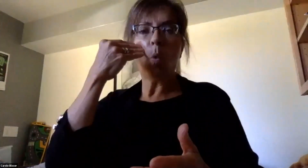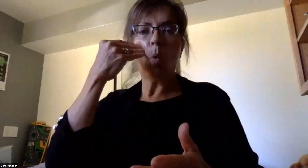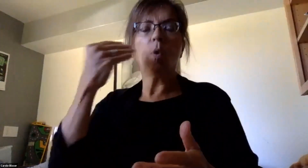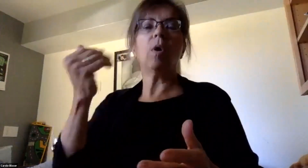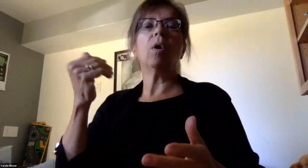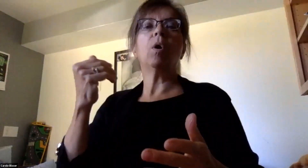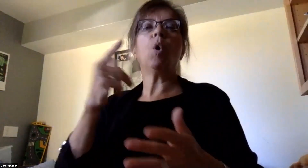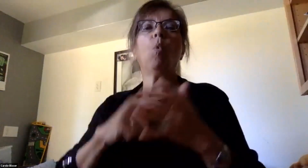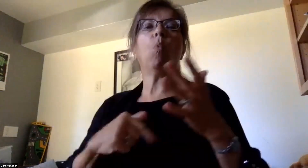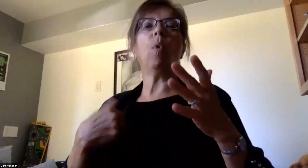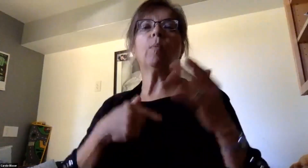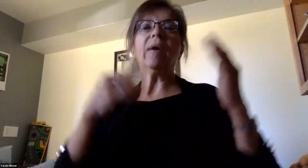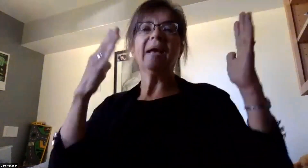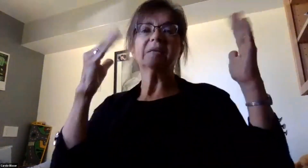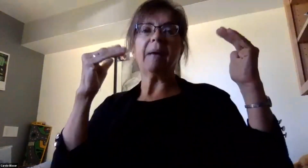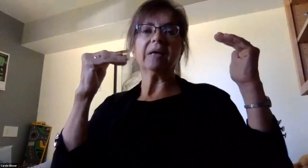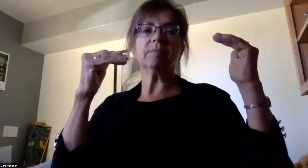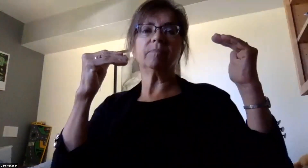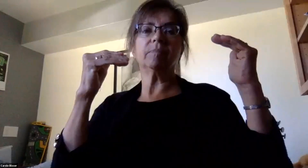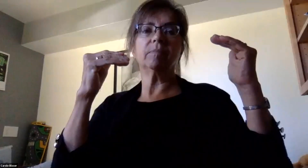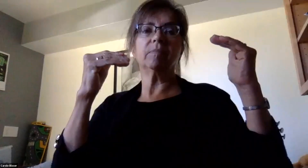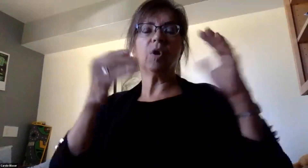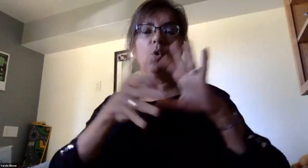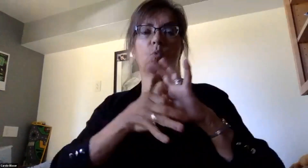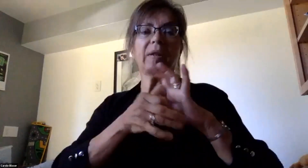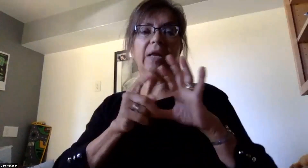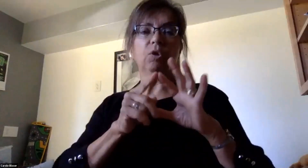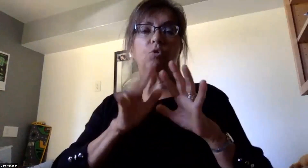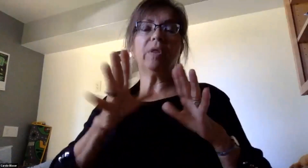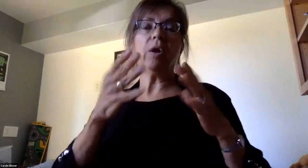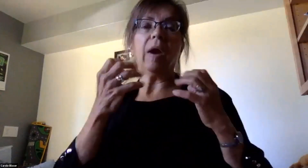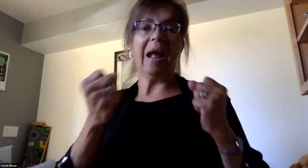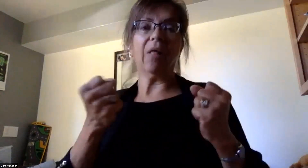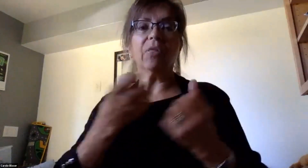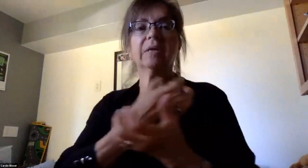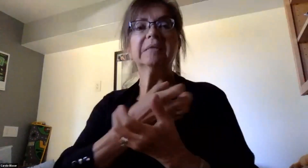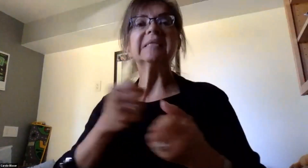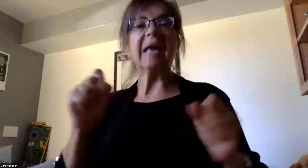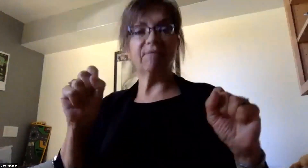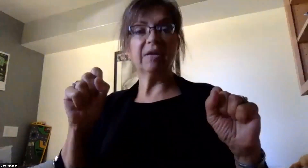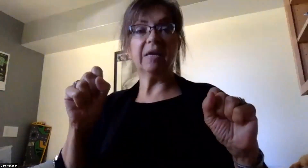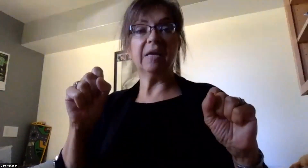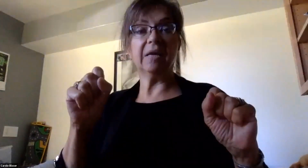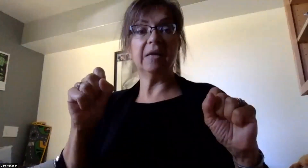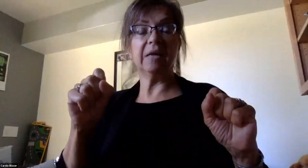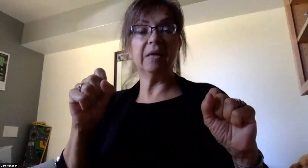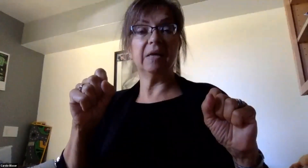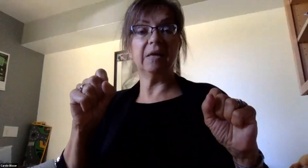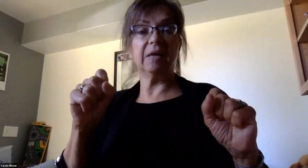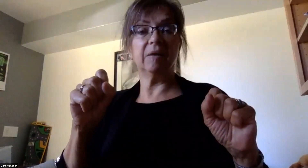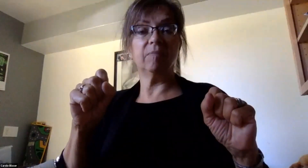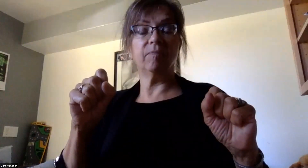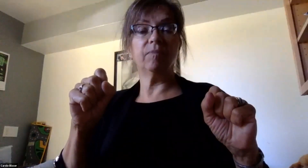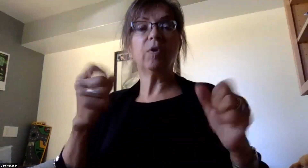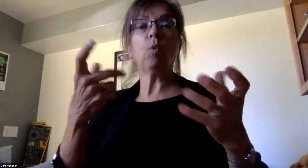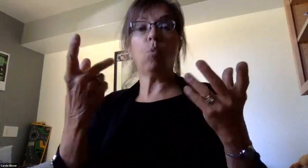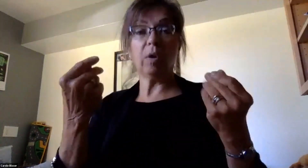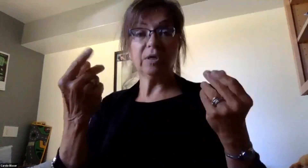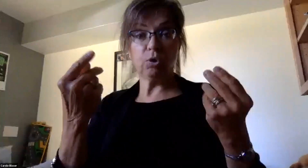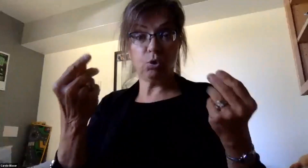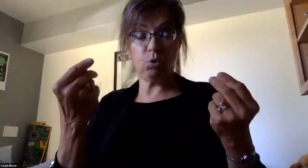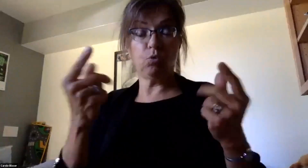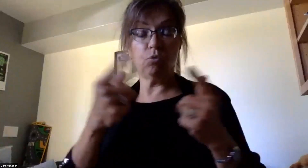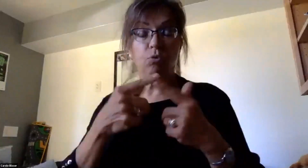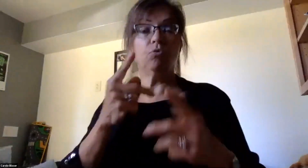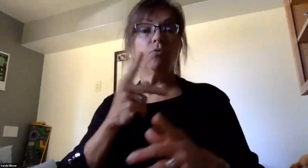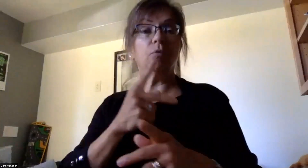expectations involving their health and safety in a step that we need to take in order to guarantee